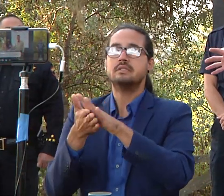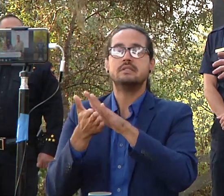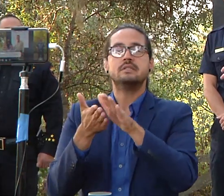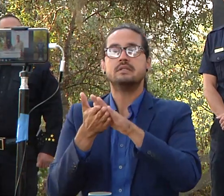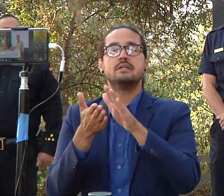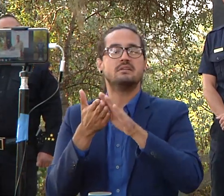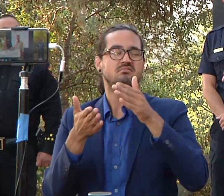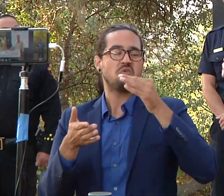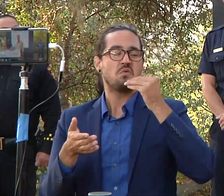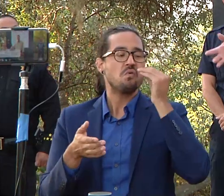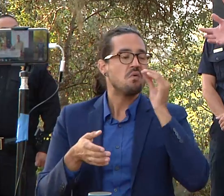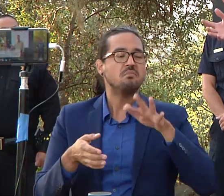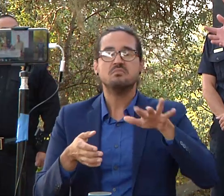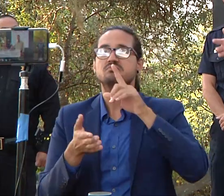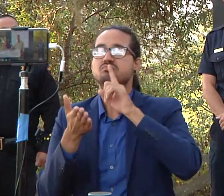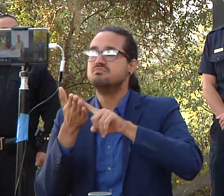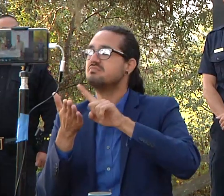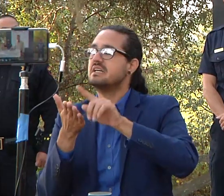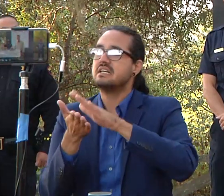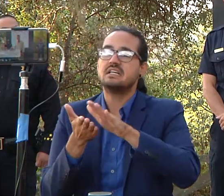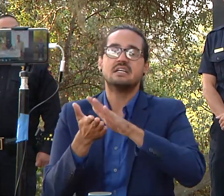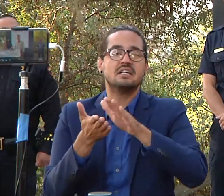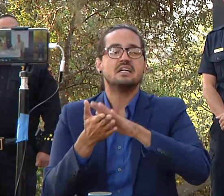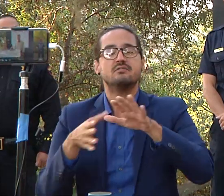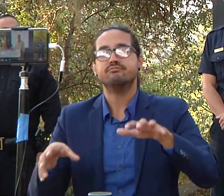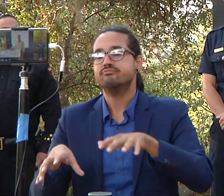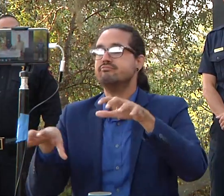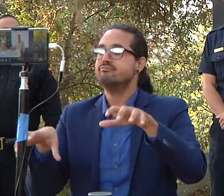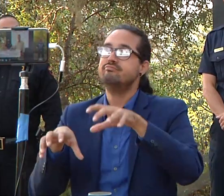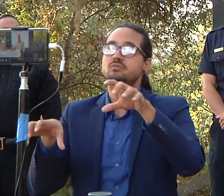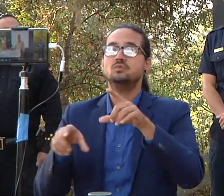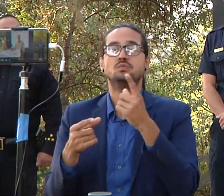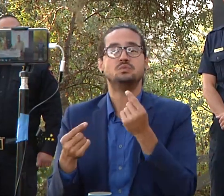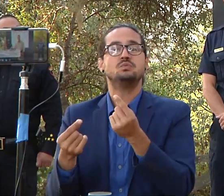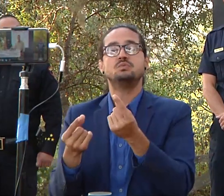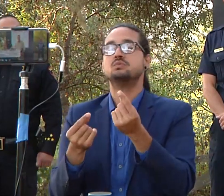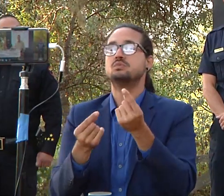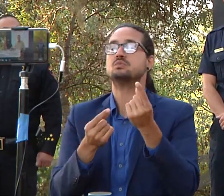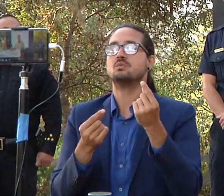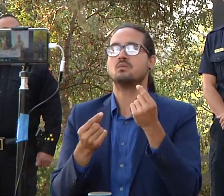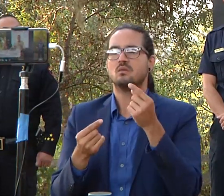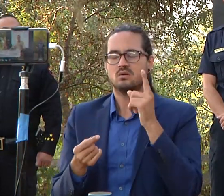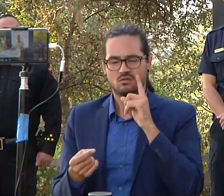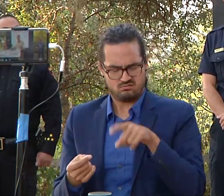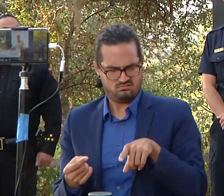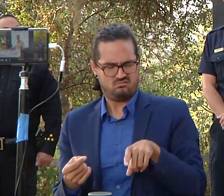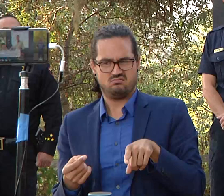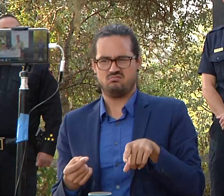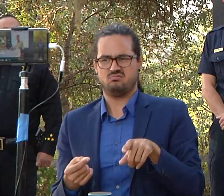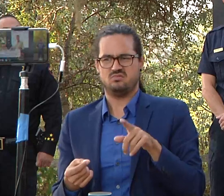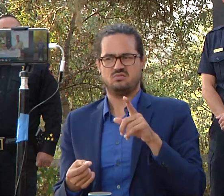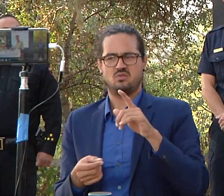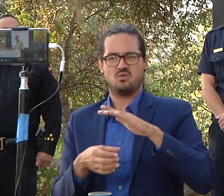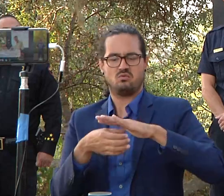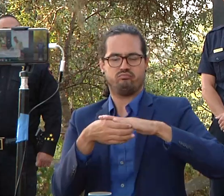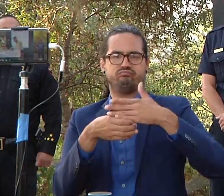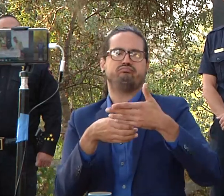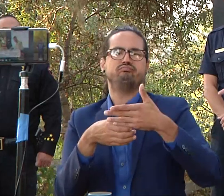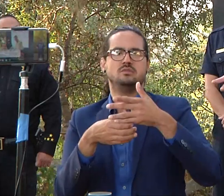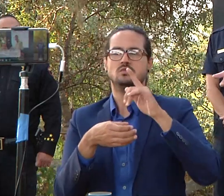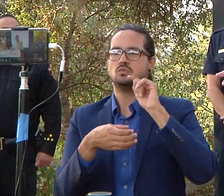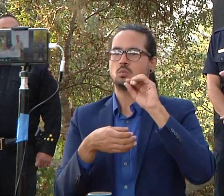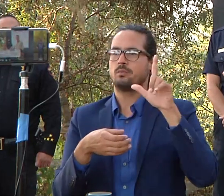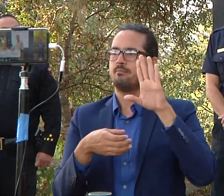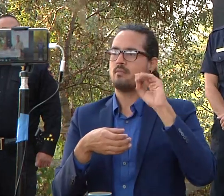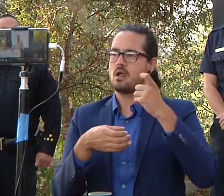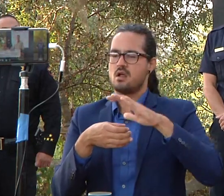they do that and so same as the case uh here where they were near a home and they noticed an open toolbox uh happened to look down